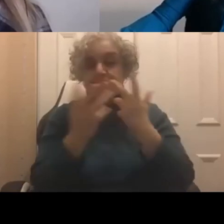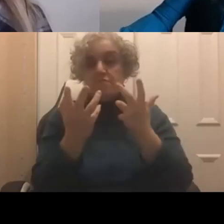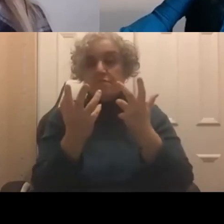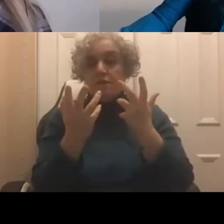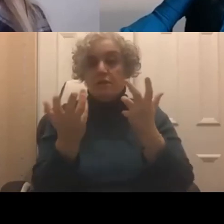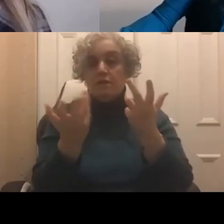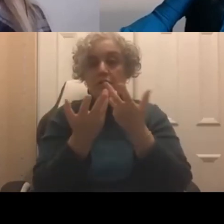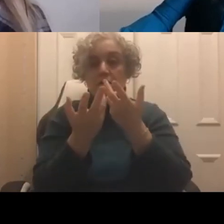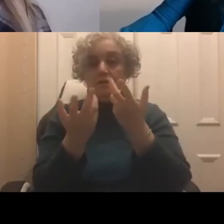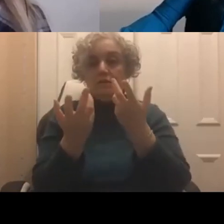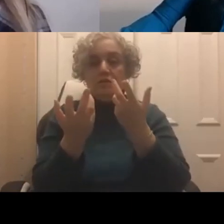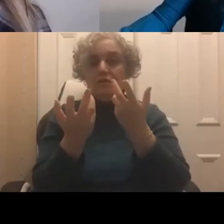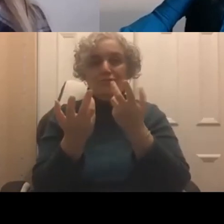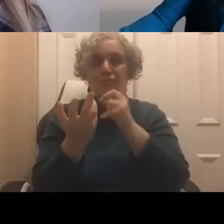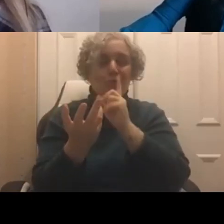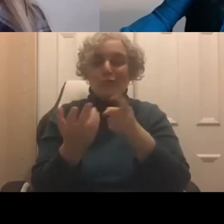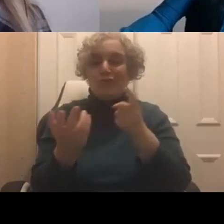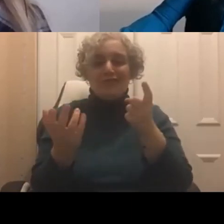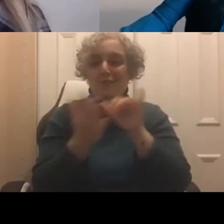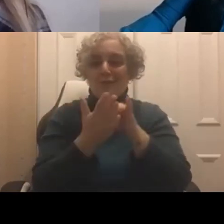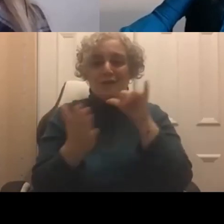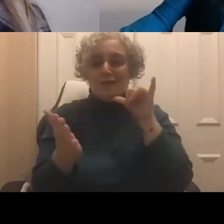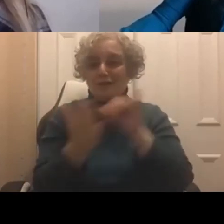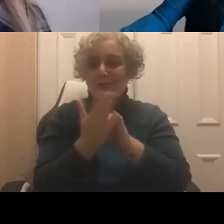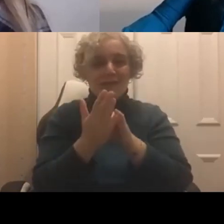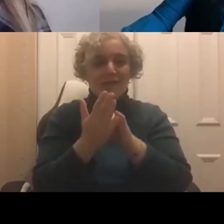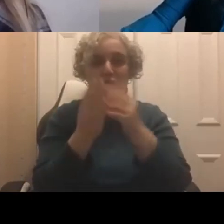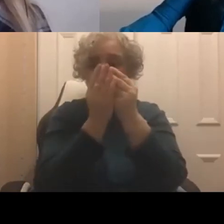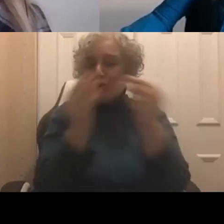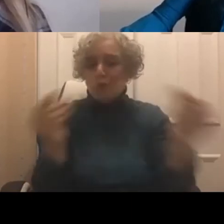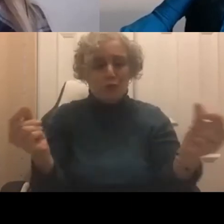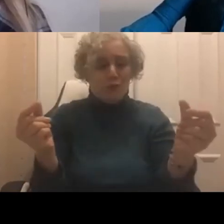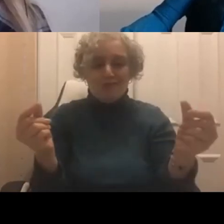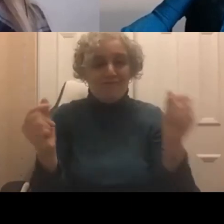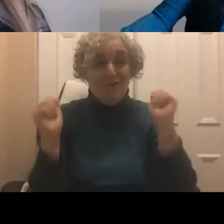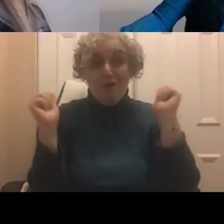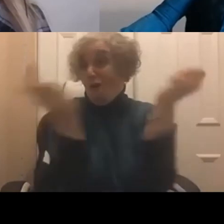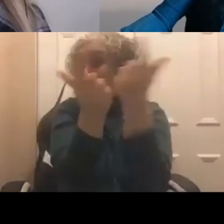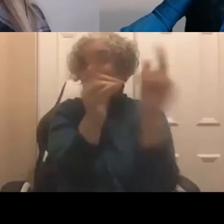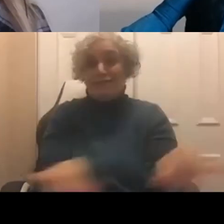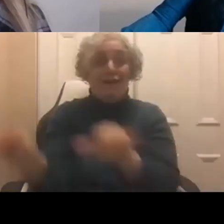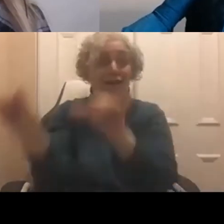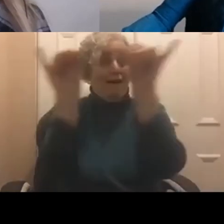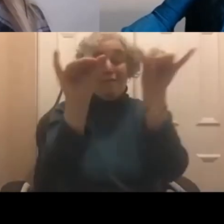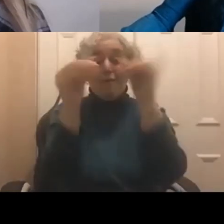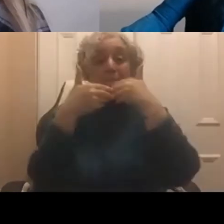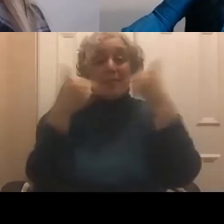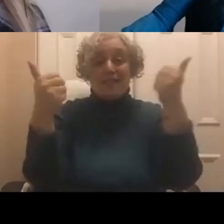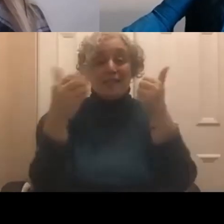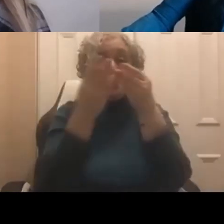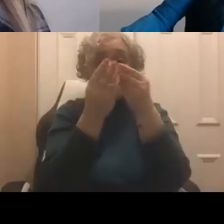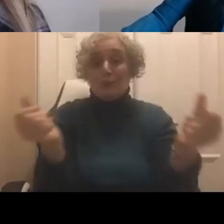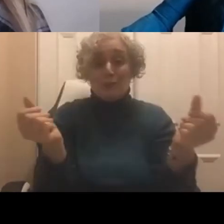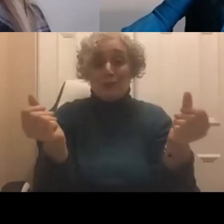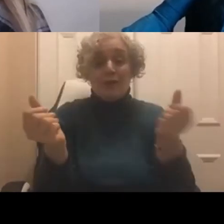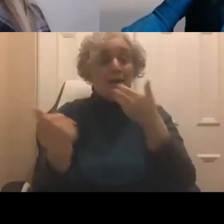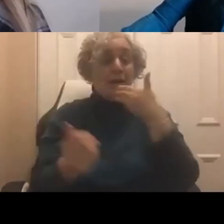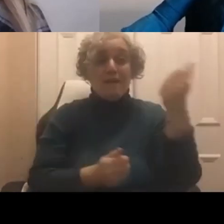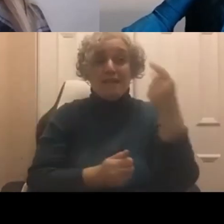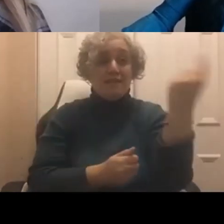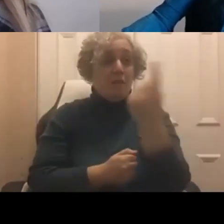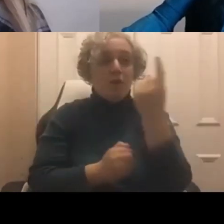there isn't really a single fix or solution. And there isn't a best because the best will mean that somebody,